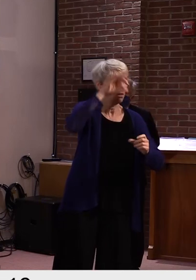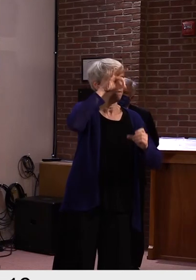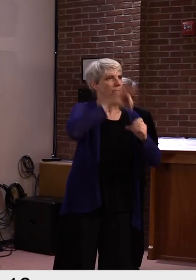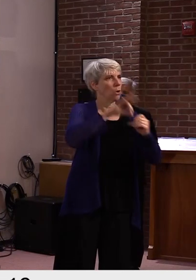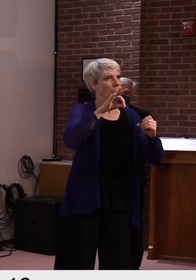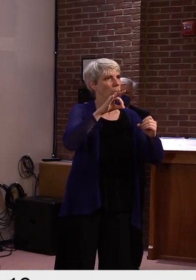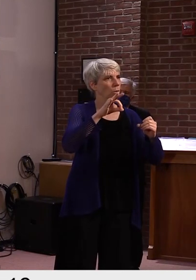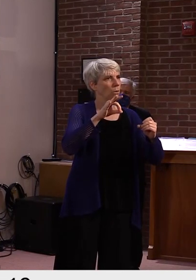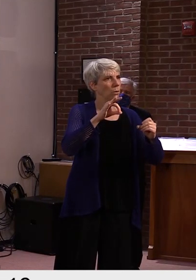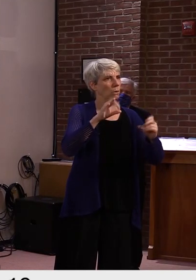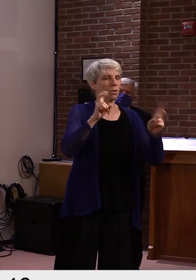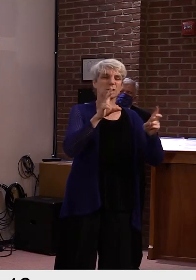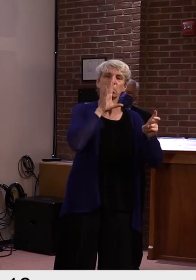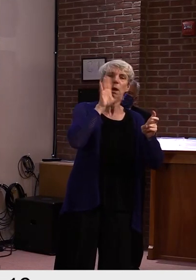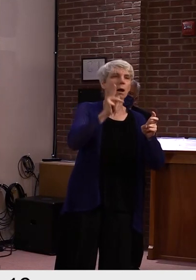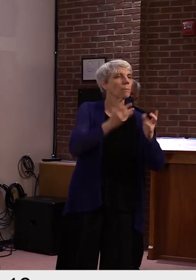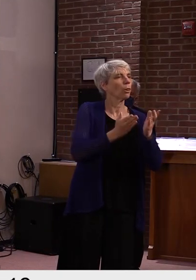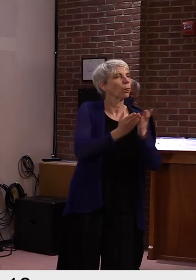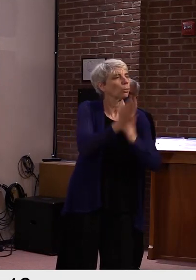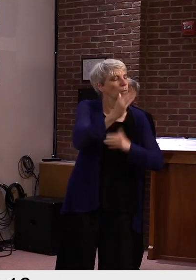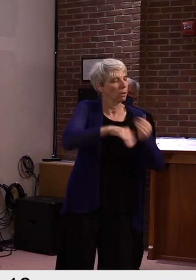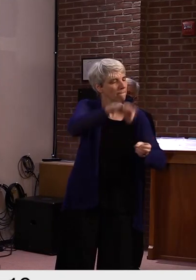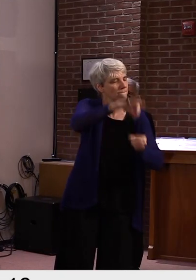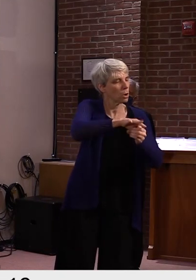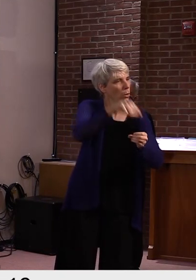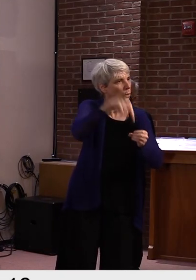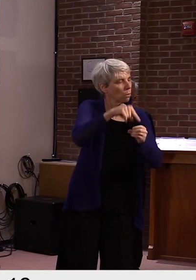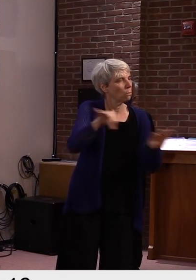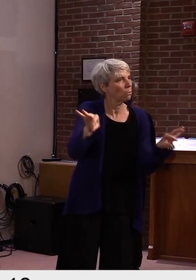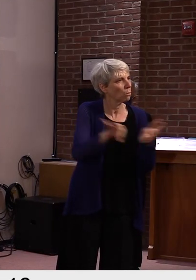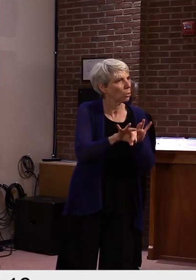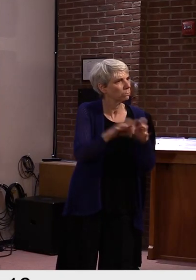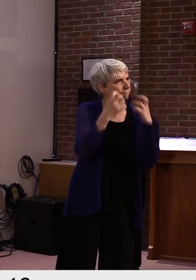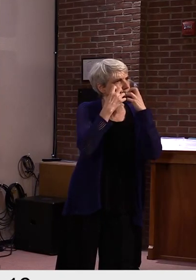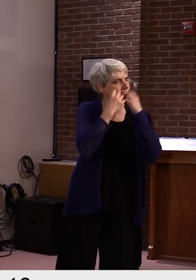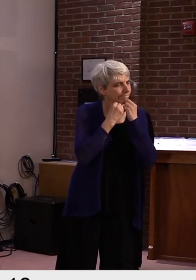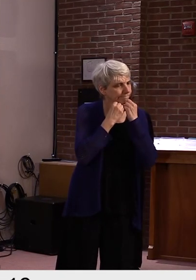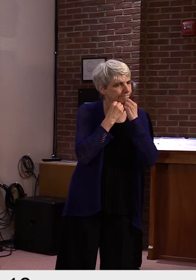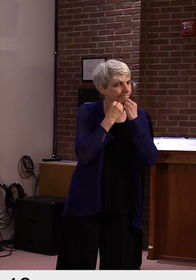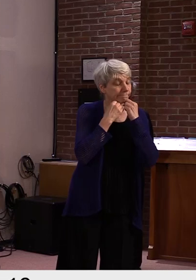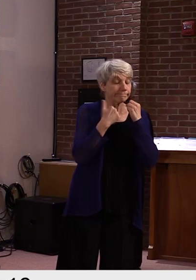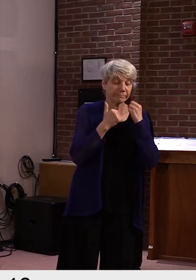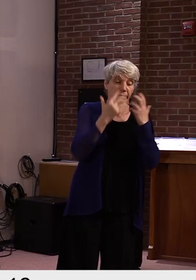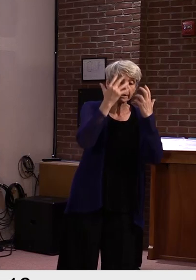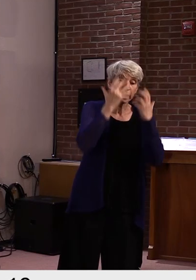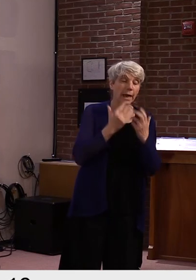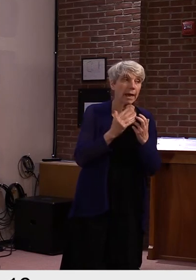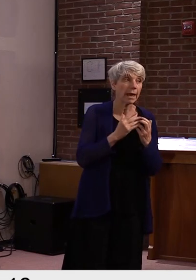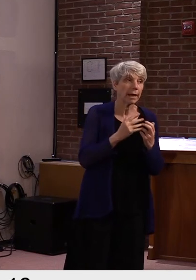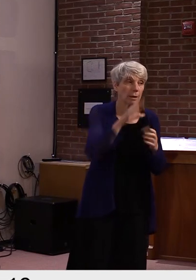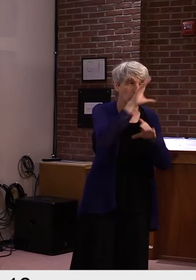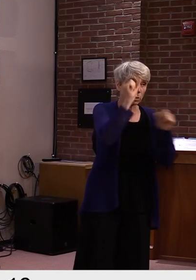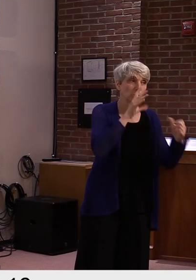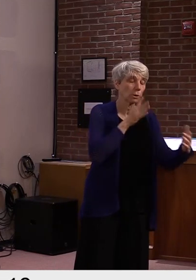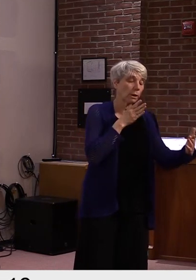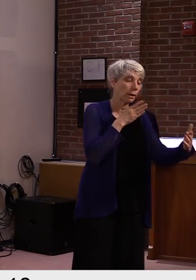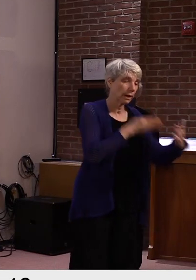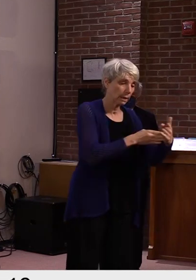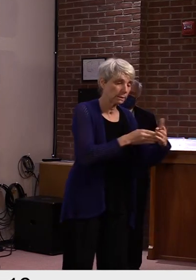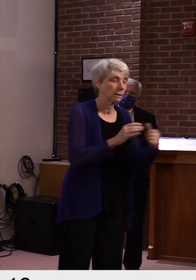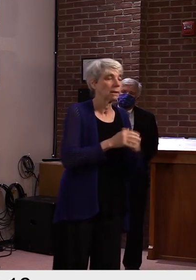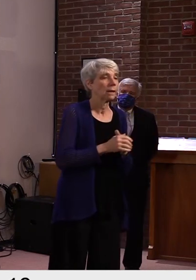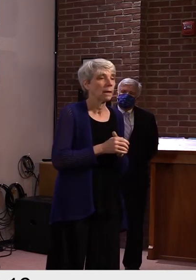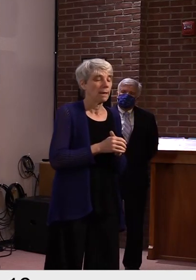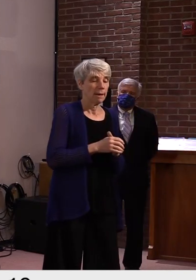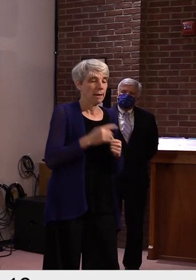through the ballot box. So in terms of much too quick, we haven't, I haven't spoken to